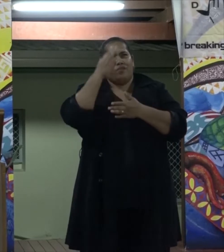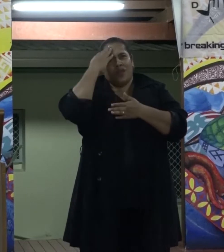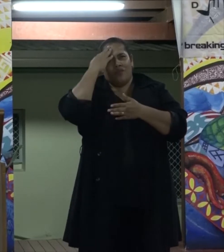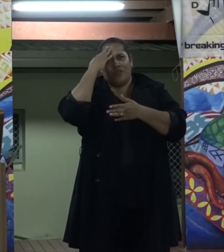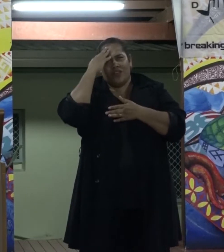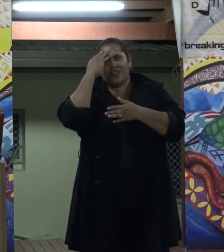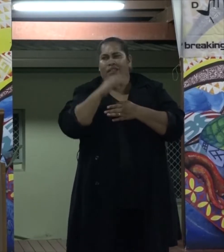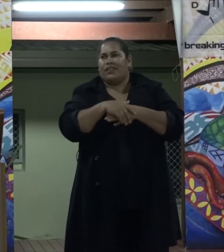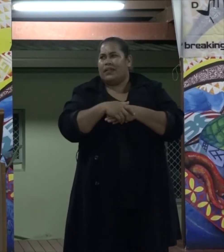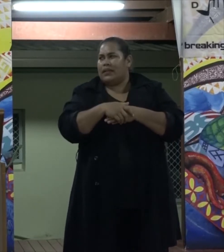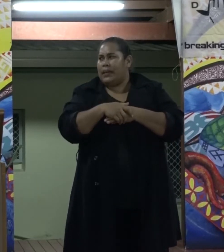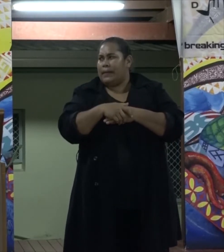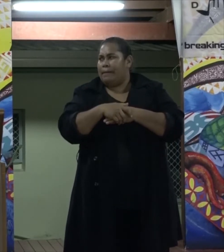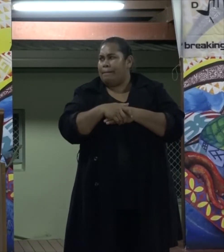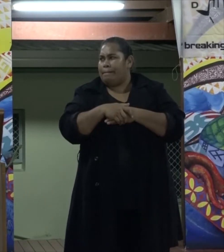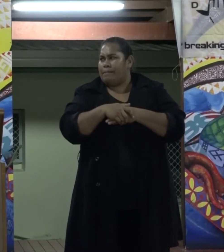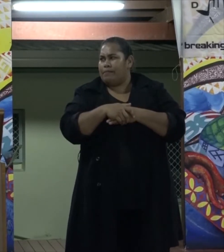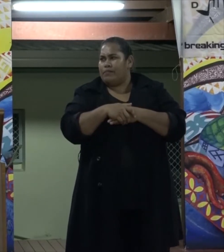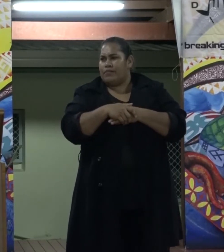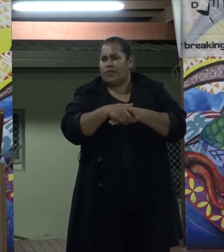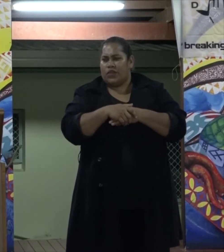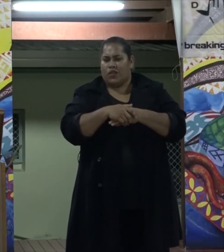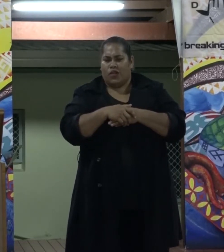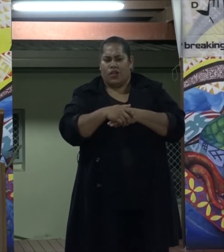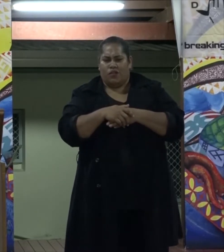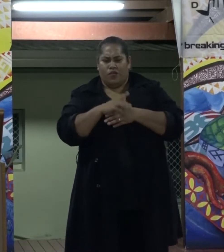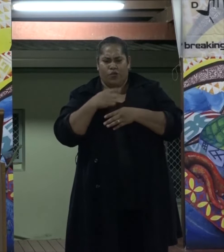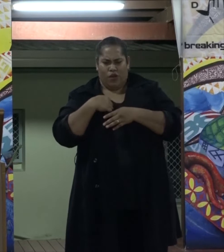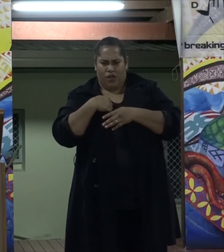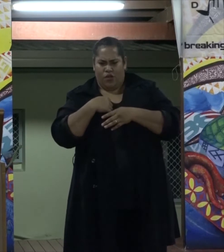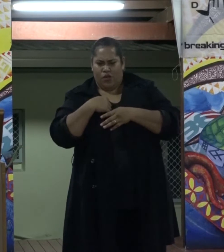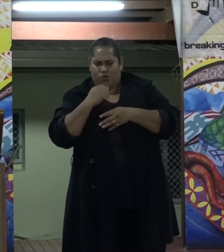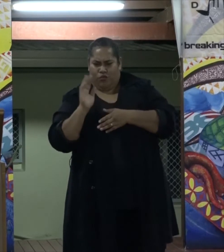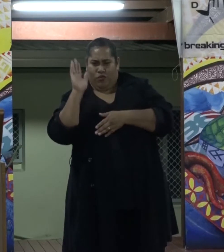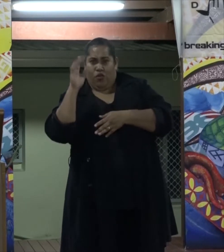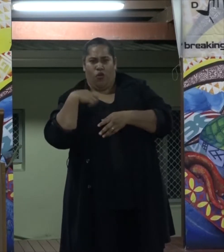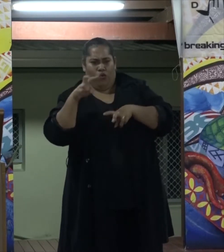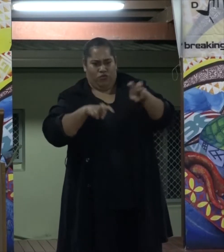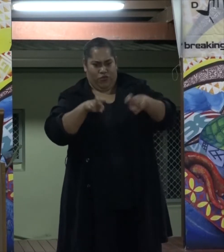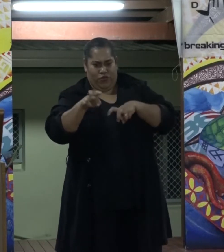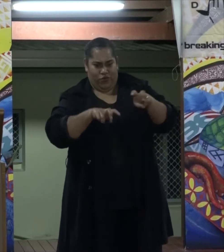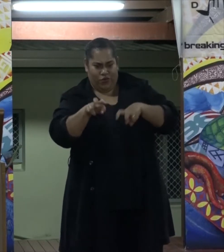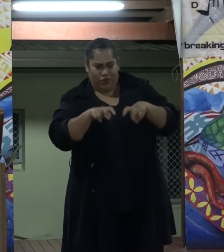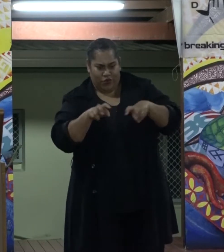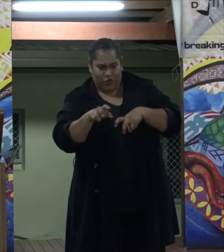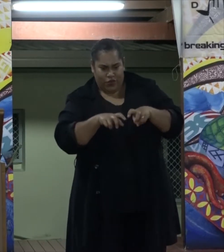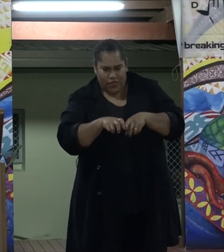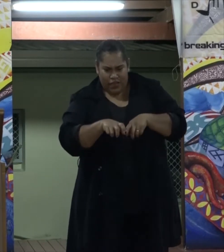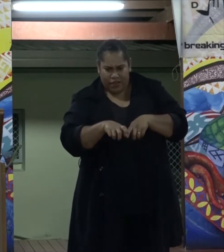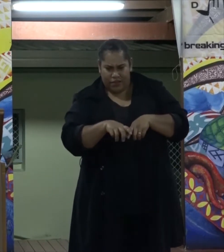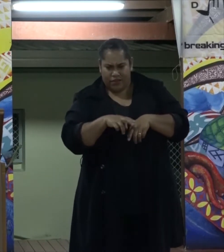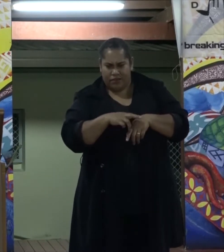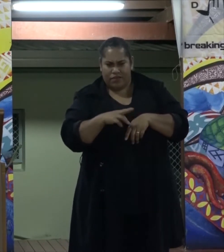tropical skies, desiring to raise my hands at the school's track events until I heard the lies. Frail,